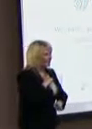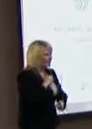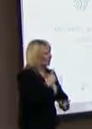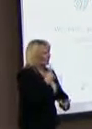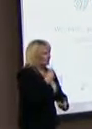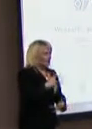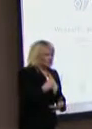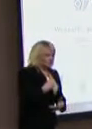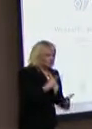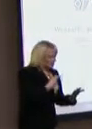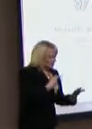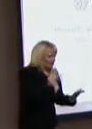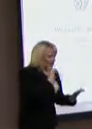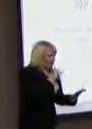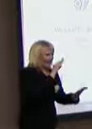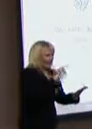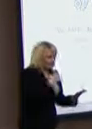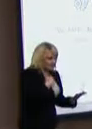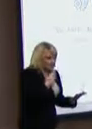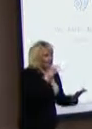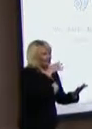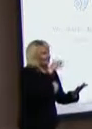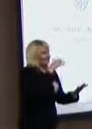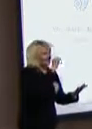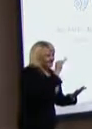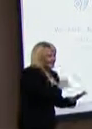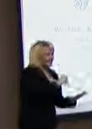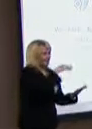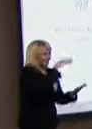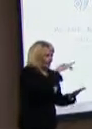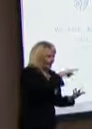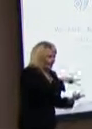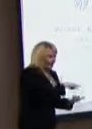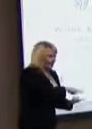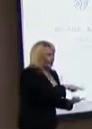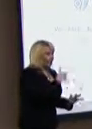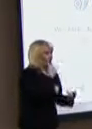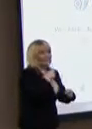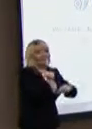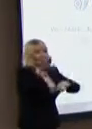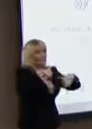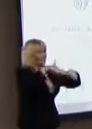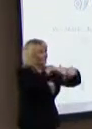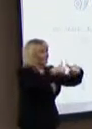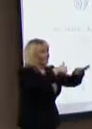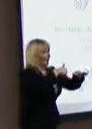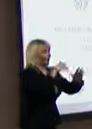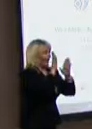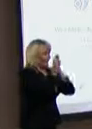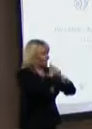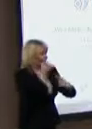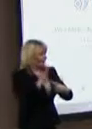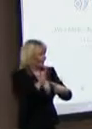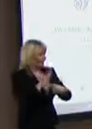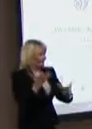18. And people were going out and not coming back and hiding in the toilets and